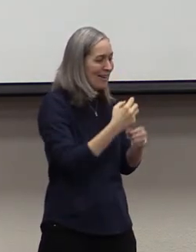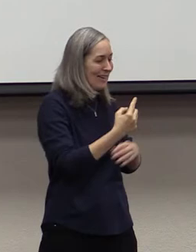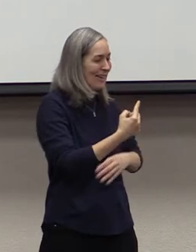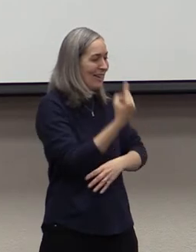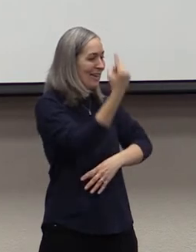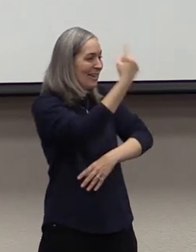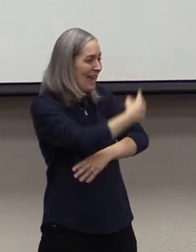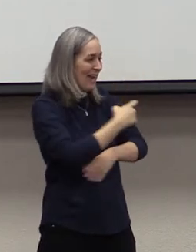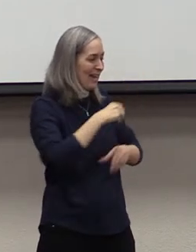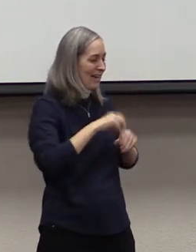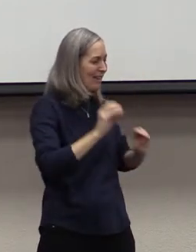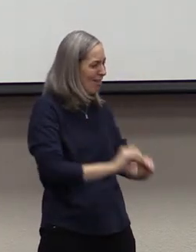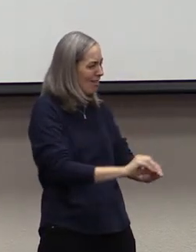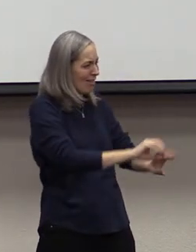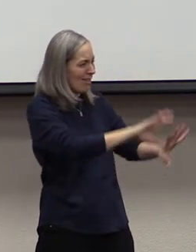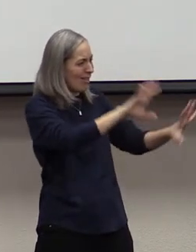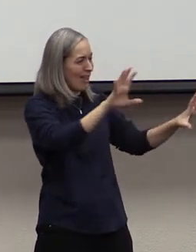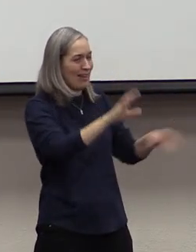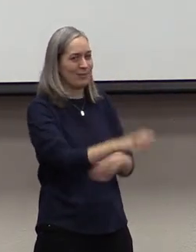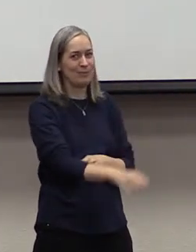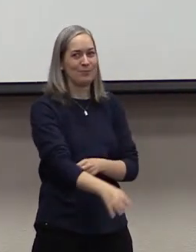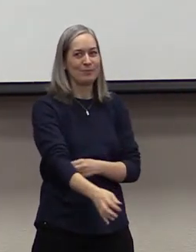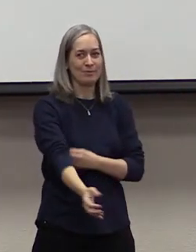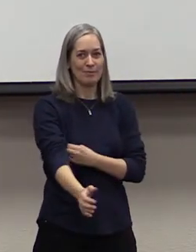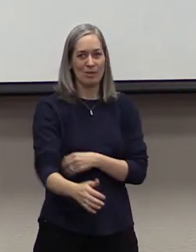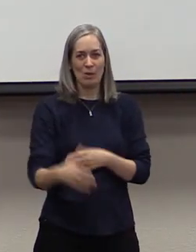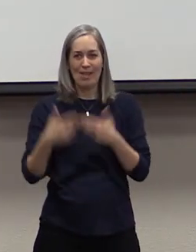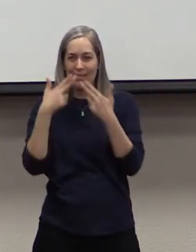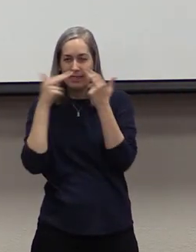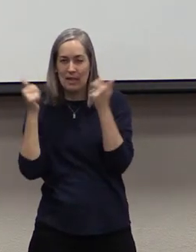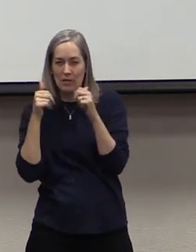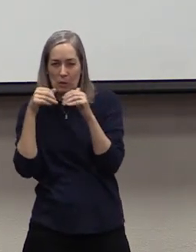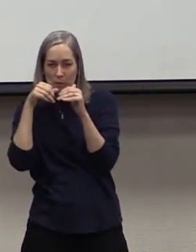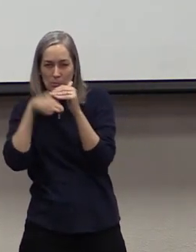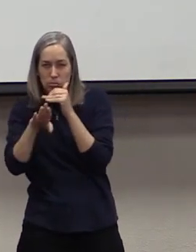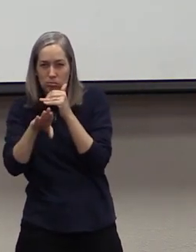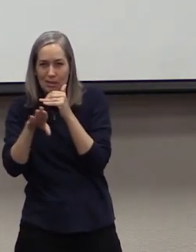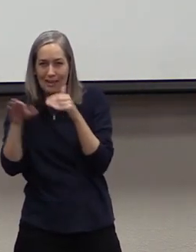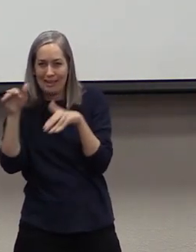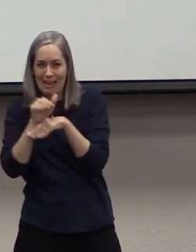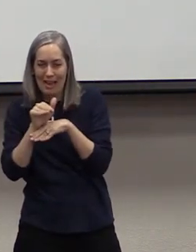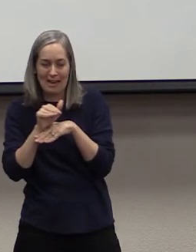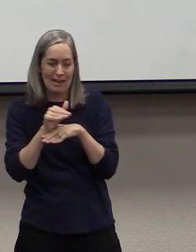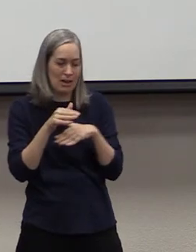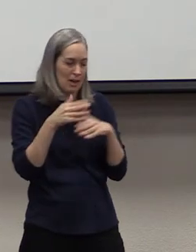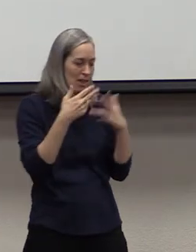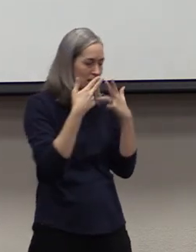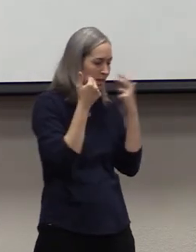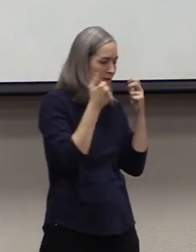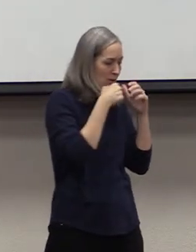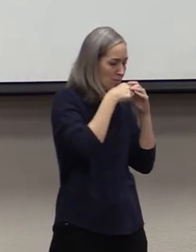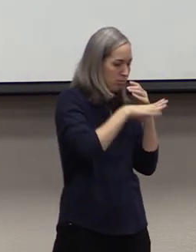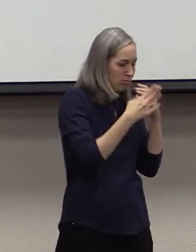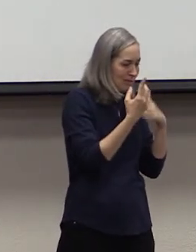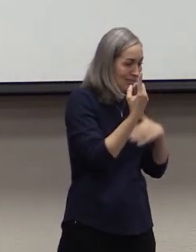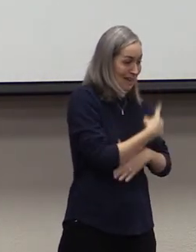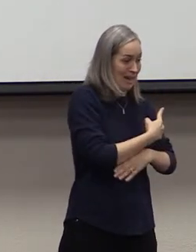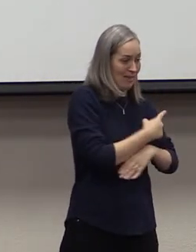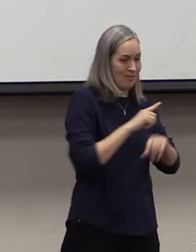There is a difference between a thief that comes in the night and a thief that comes in the day. If it comes in the night, you can't make preparations for it.